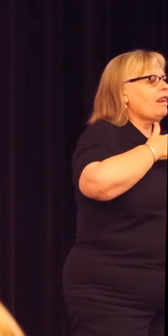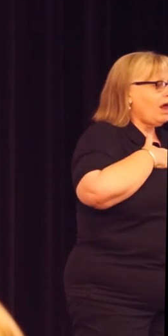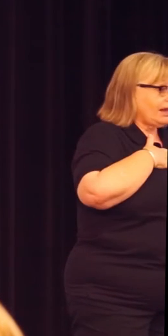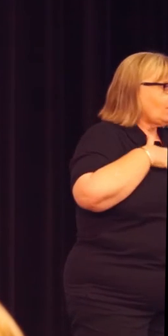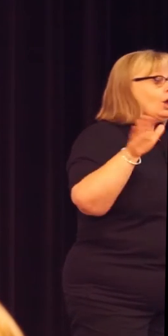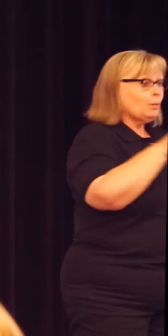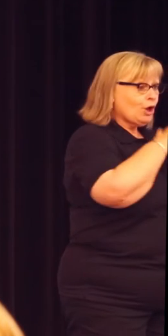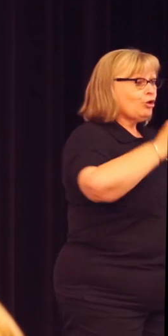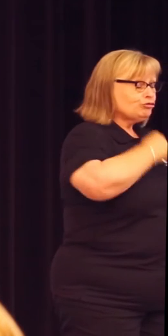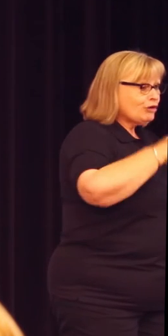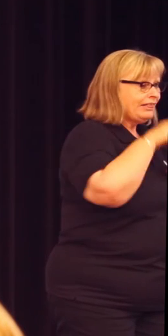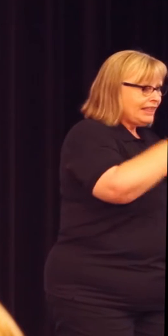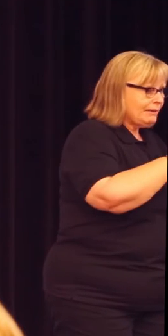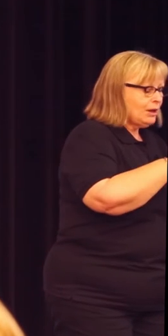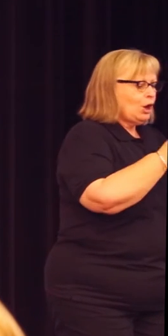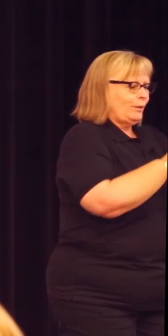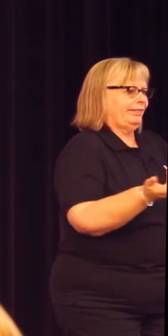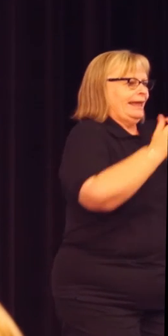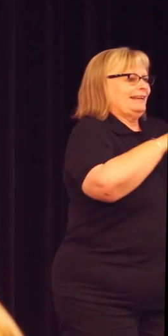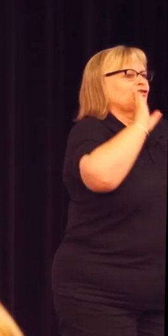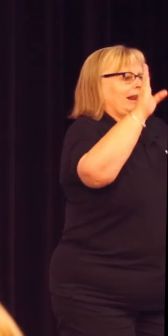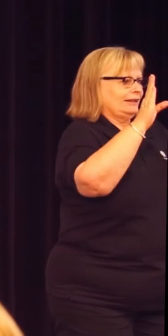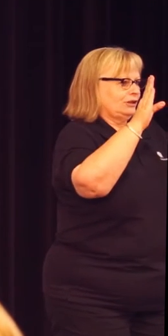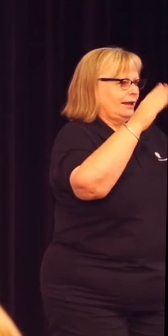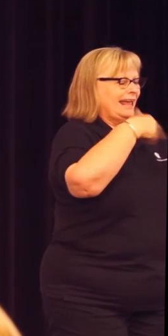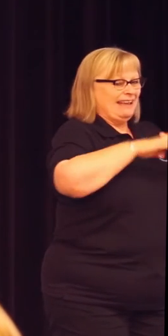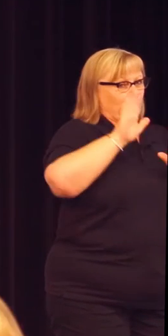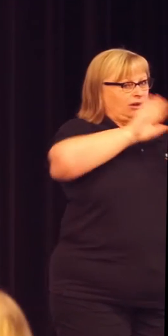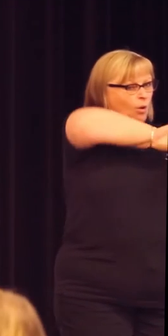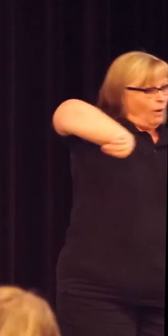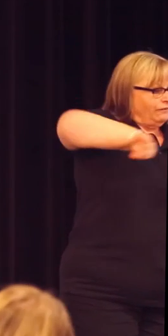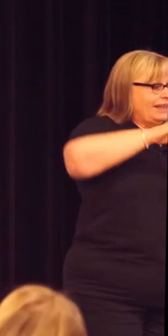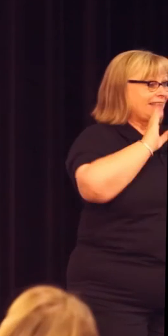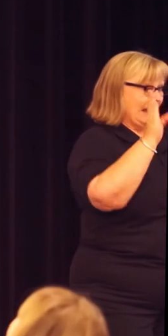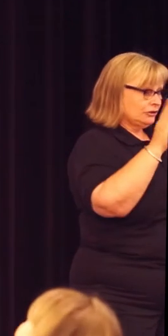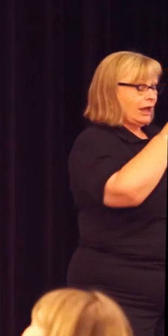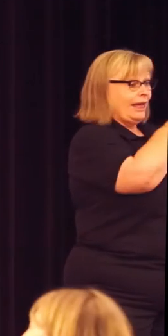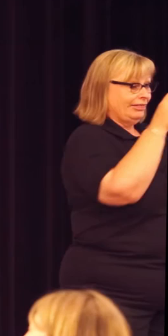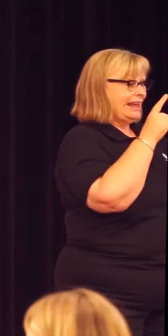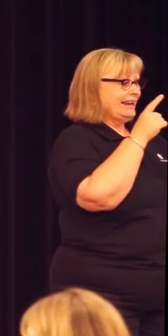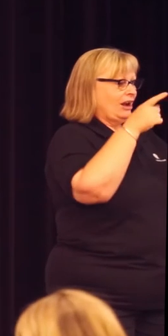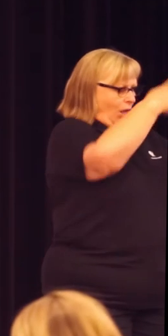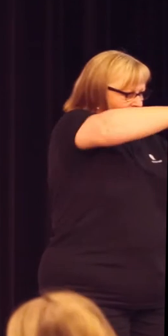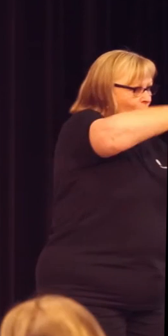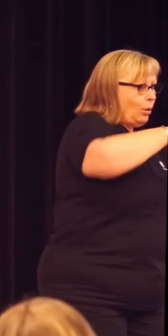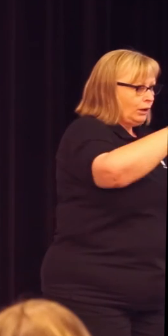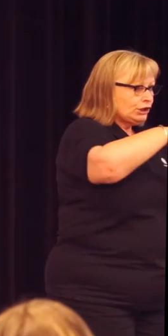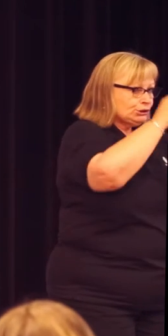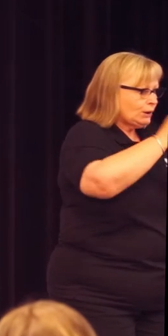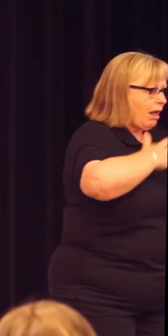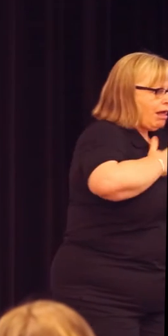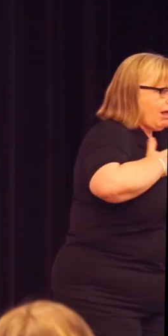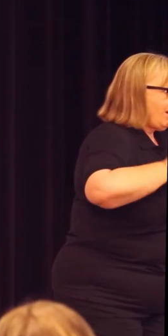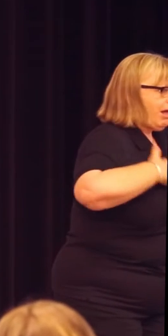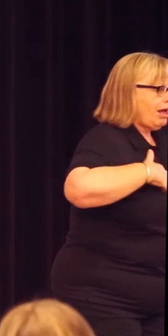we just have lectures sitting on top of them. If we took the bit off the top, we would hit the part that's most valuable to students.